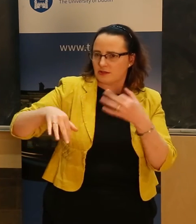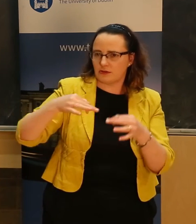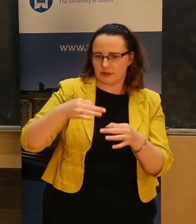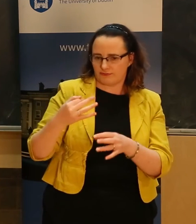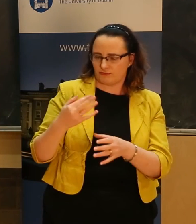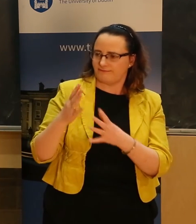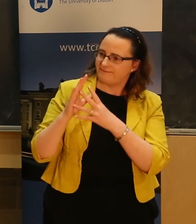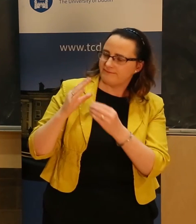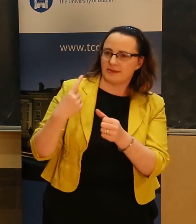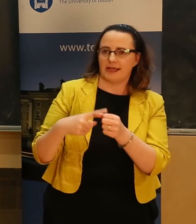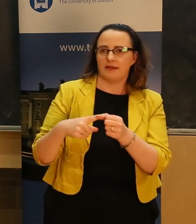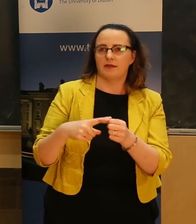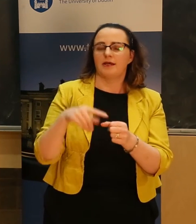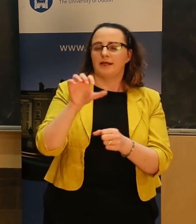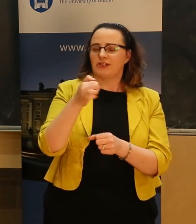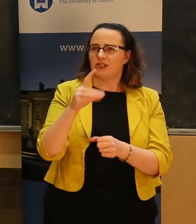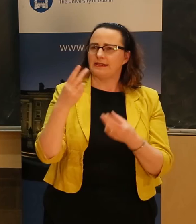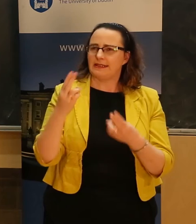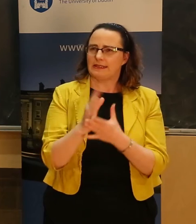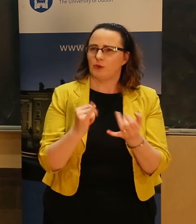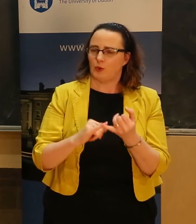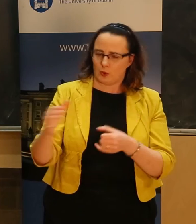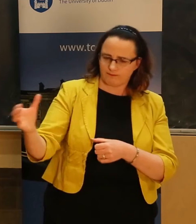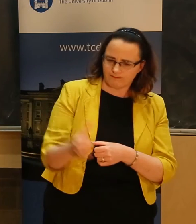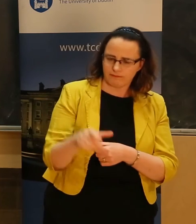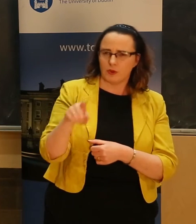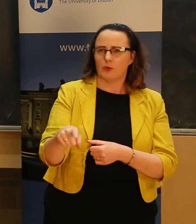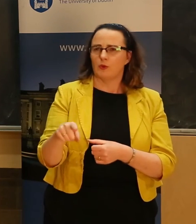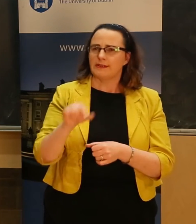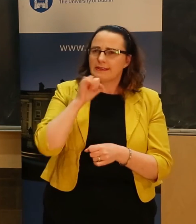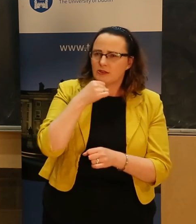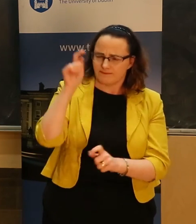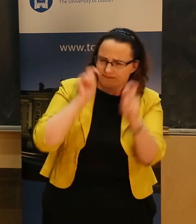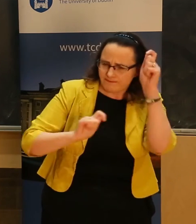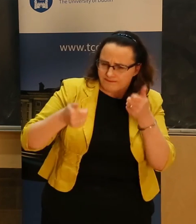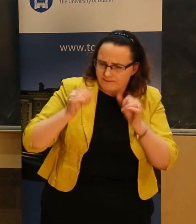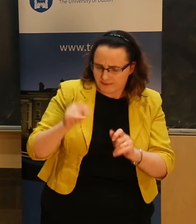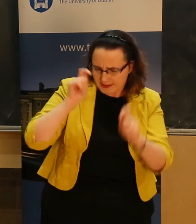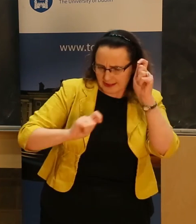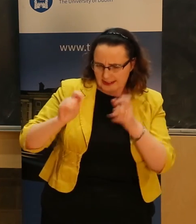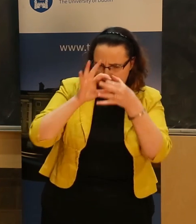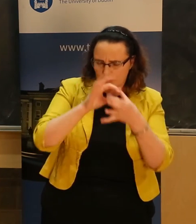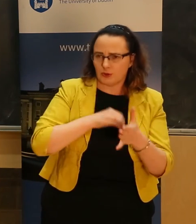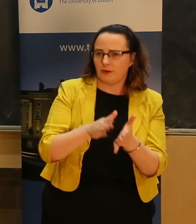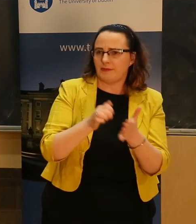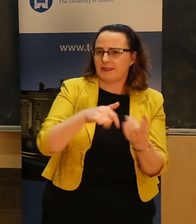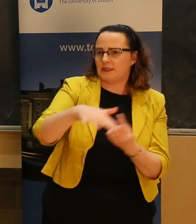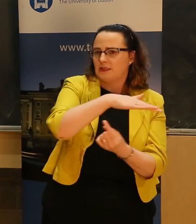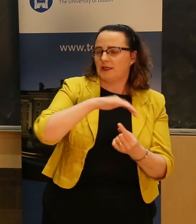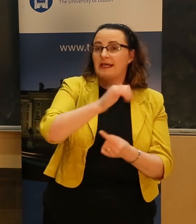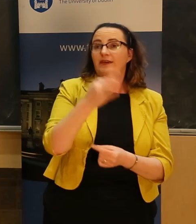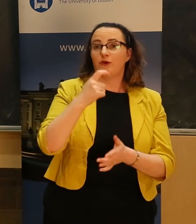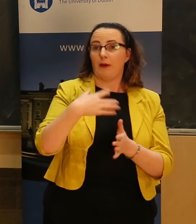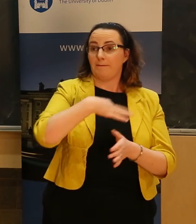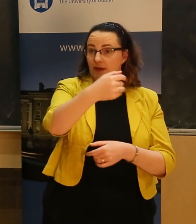Shannon needs someone who will bring critical, serious thinking to bear on its day-to-day business. If you vote for